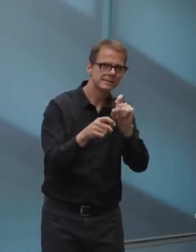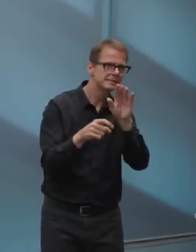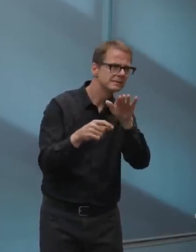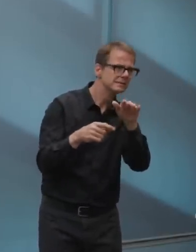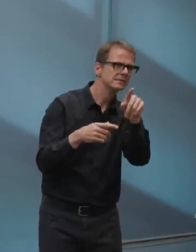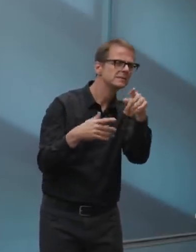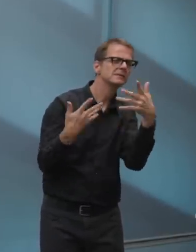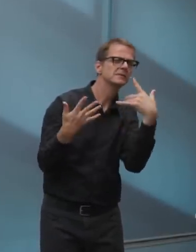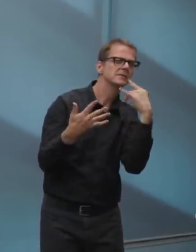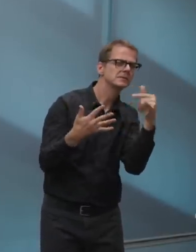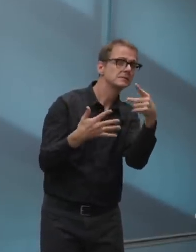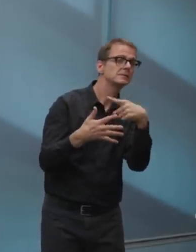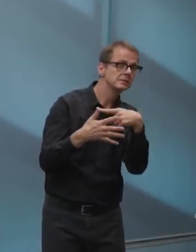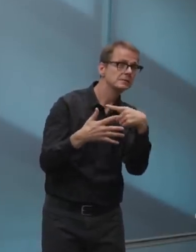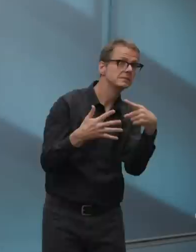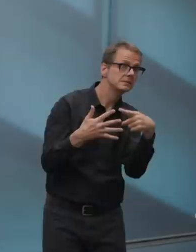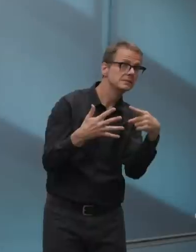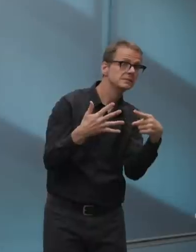activities.